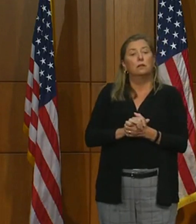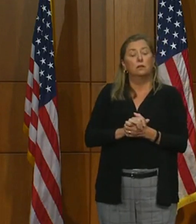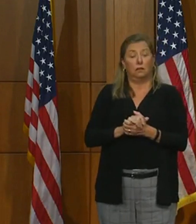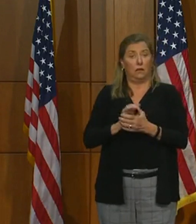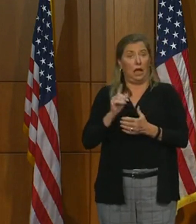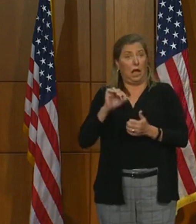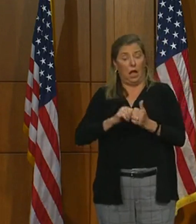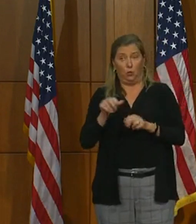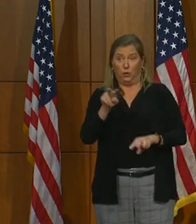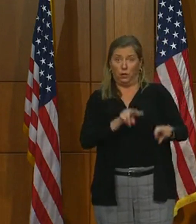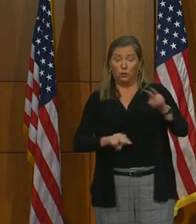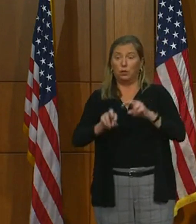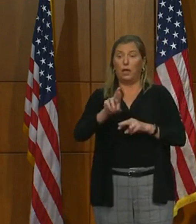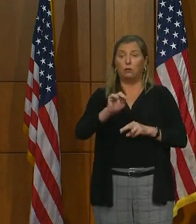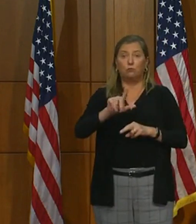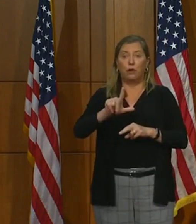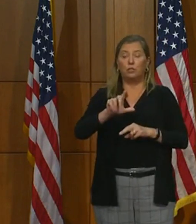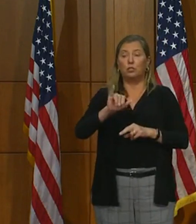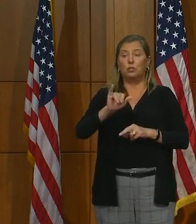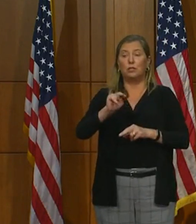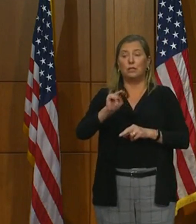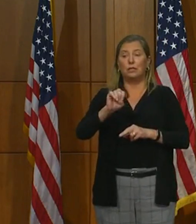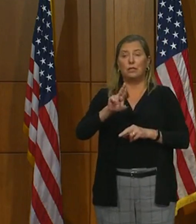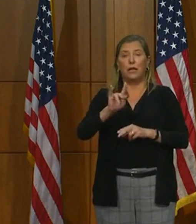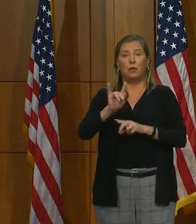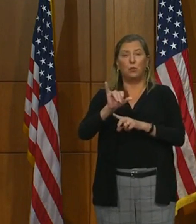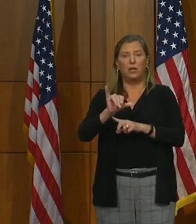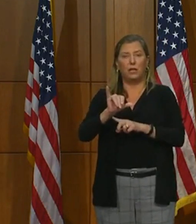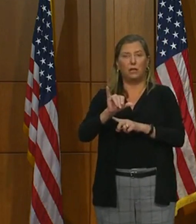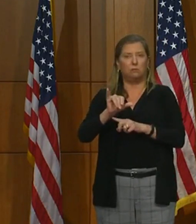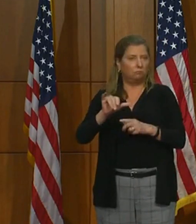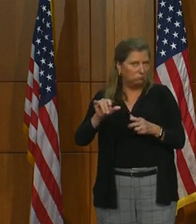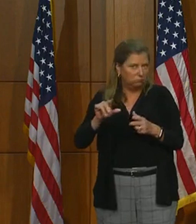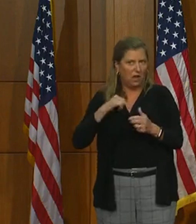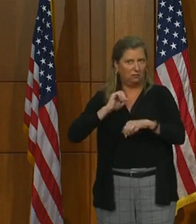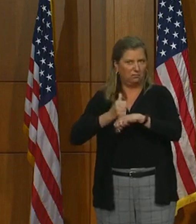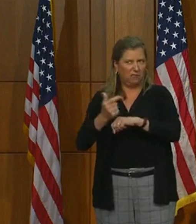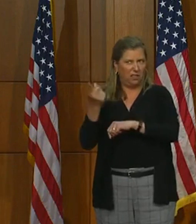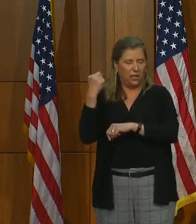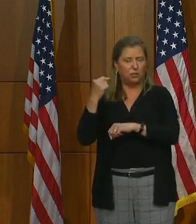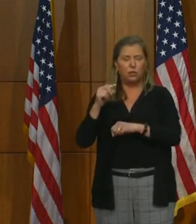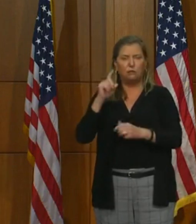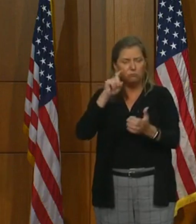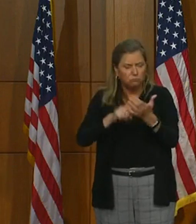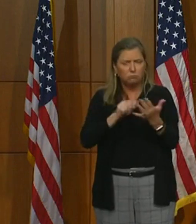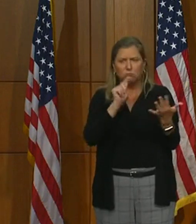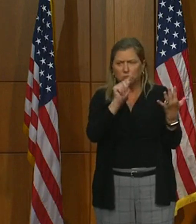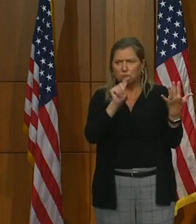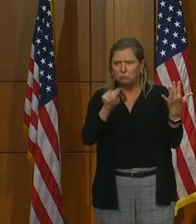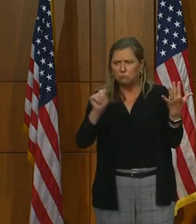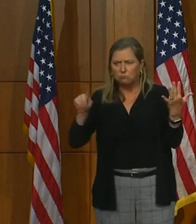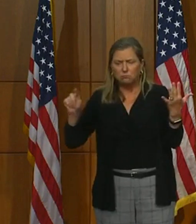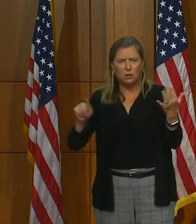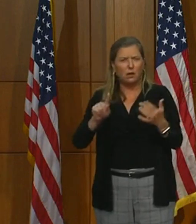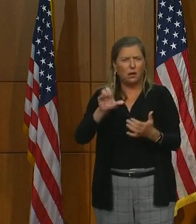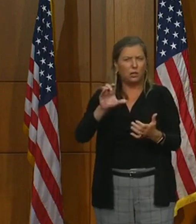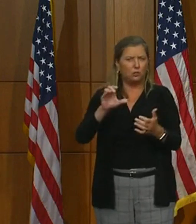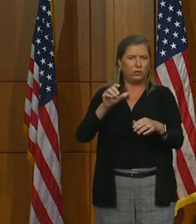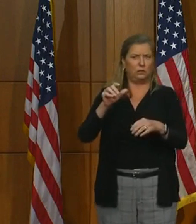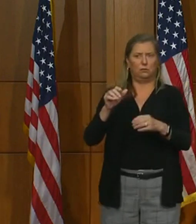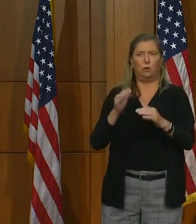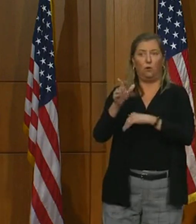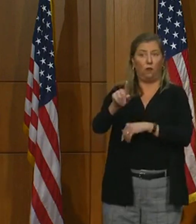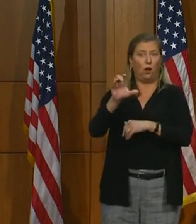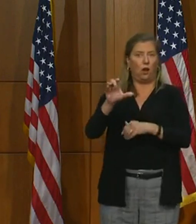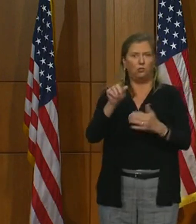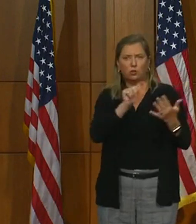in Virginia law, which I established last year, found nearly 100 instances of racist or discriminatory